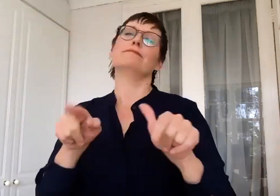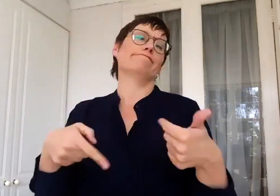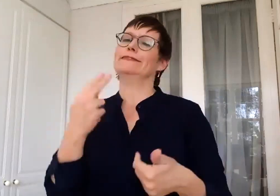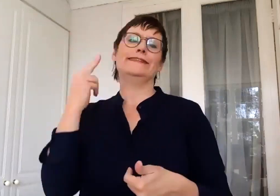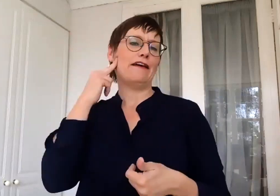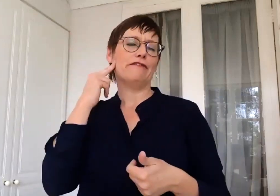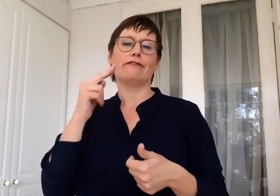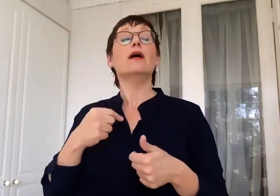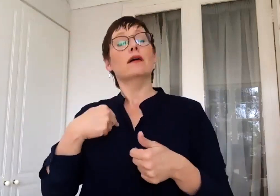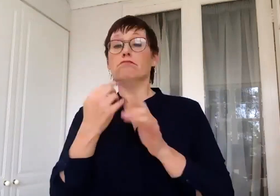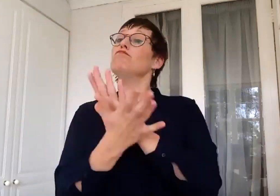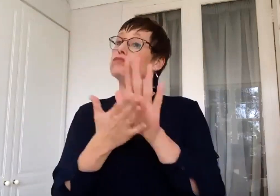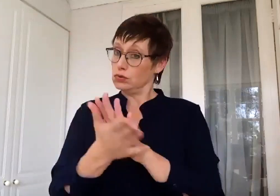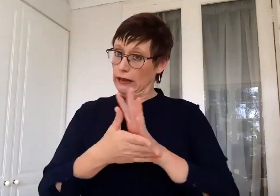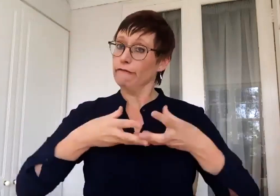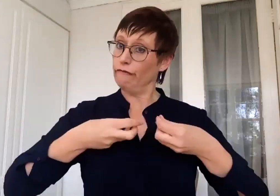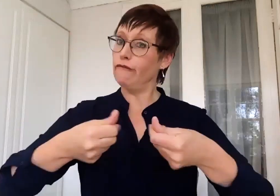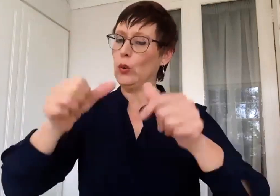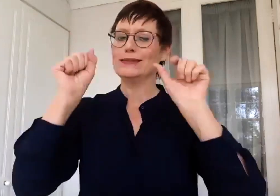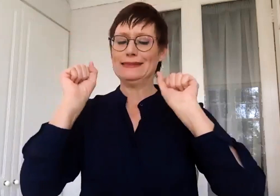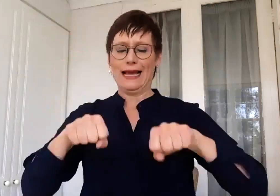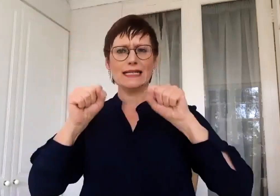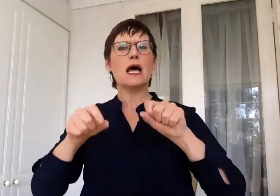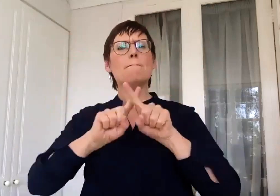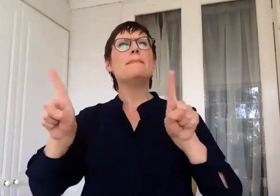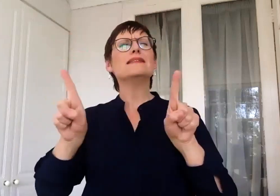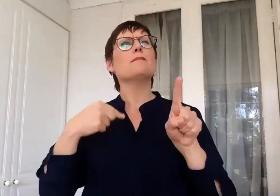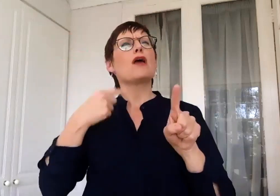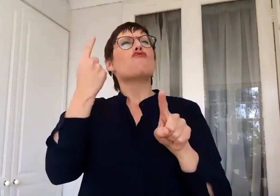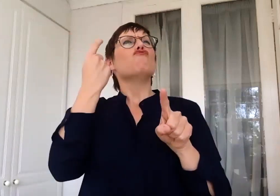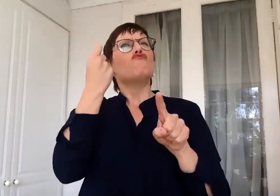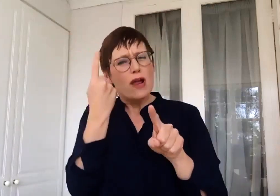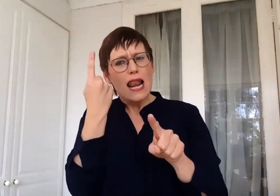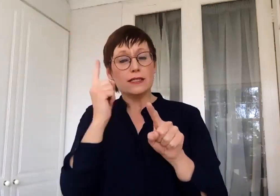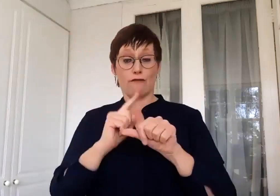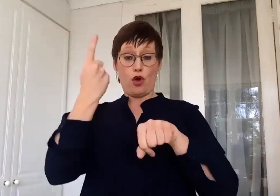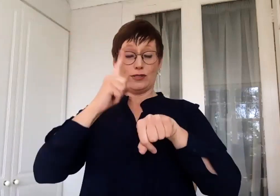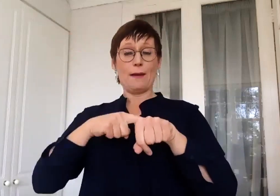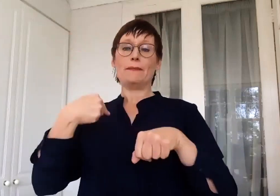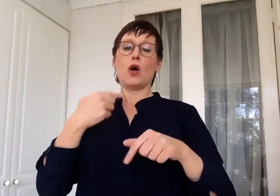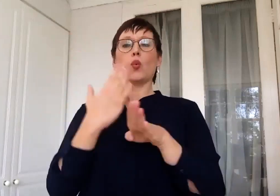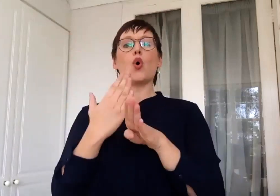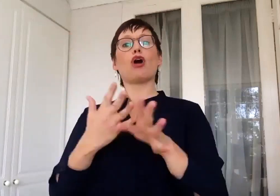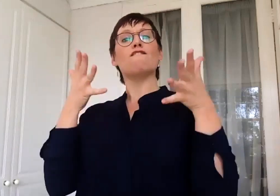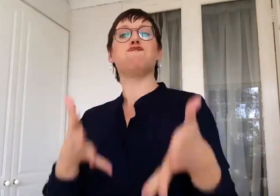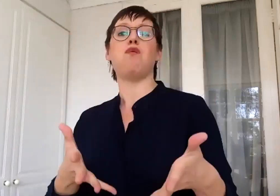And I'm a fluent signer, but from the outset, I always knew I wasn't working for the deaf, but with the deaf.